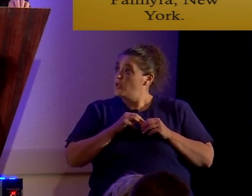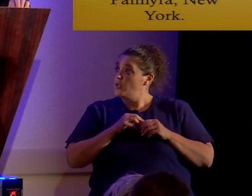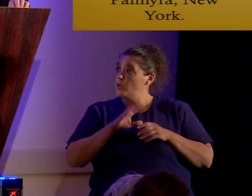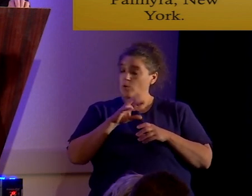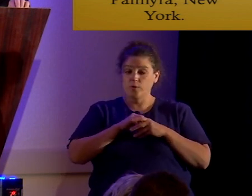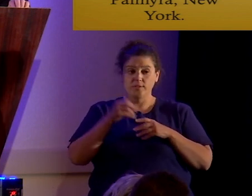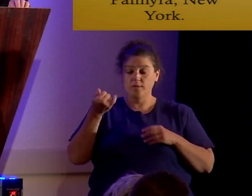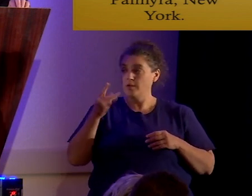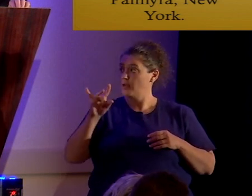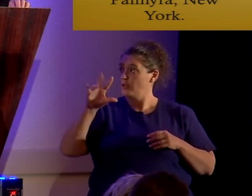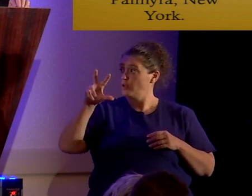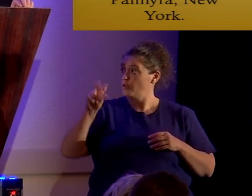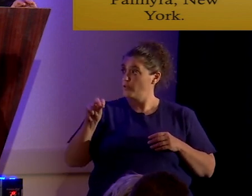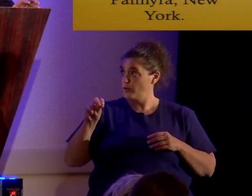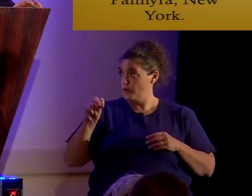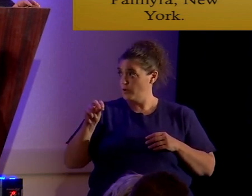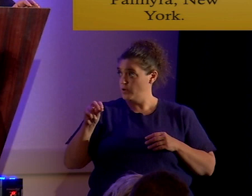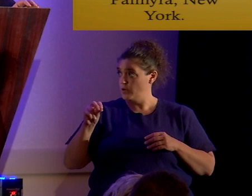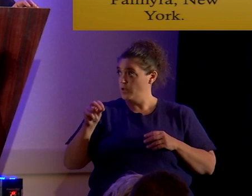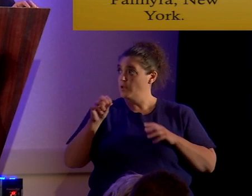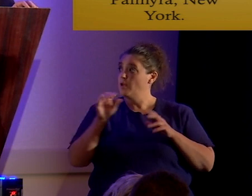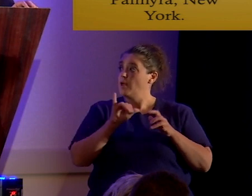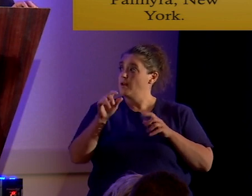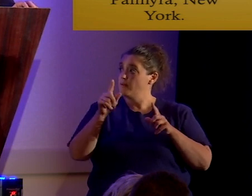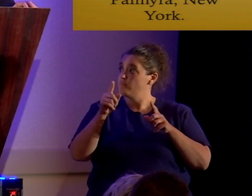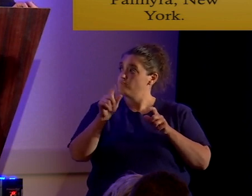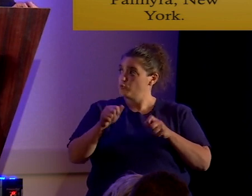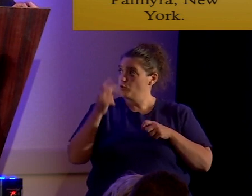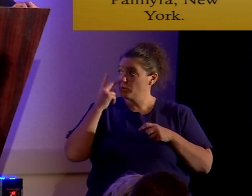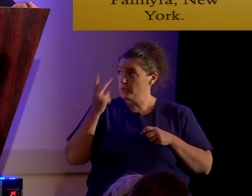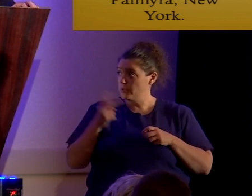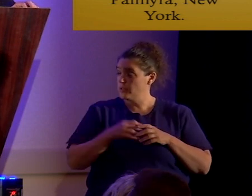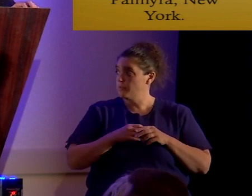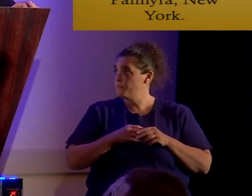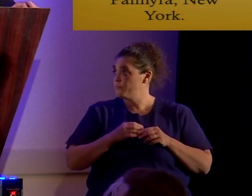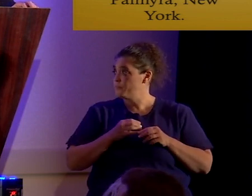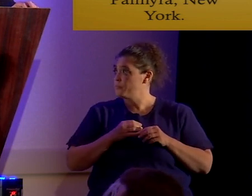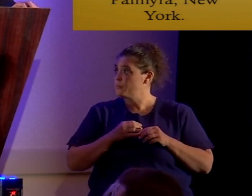1830. And as you can see, uh,